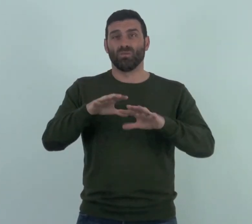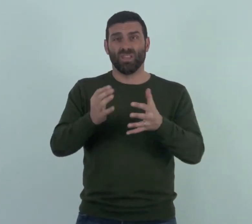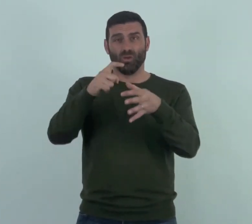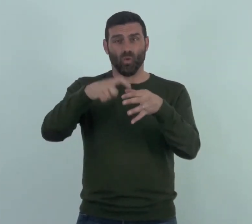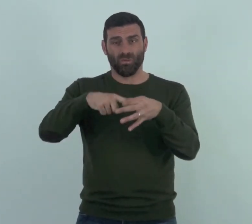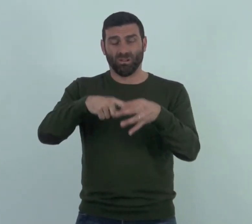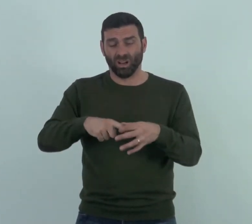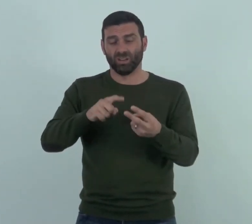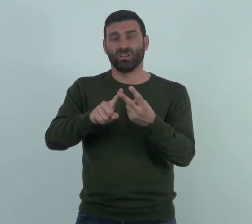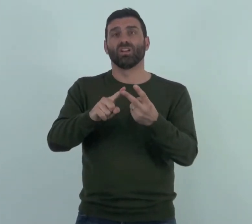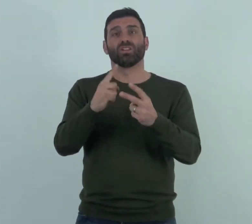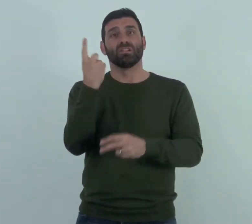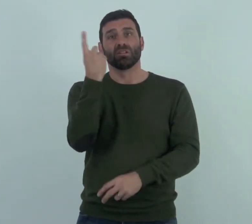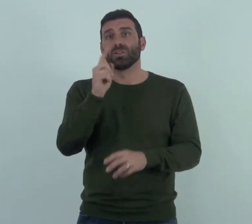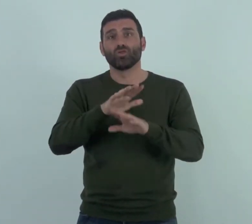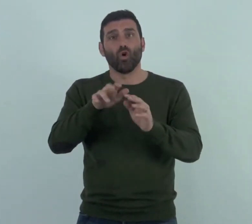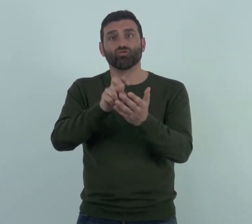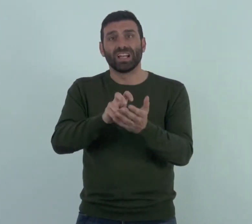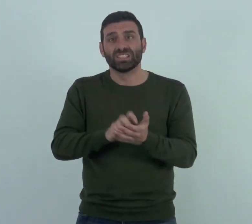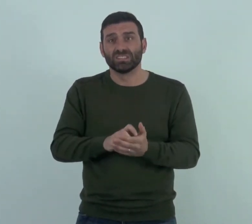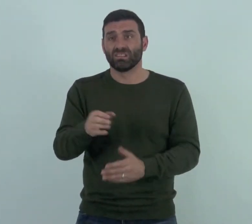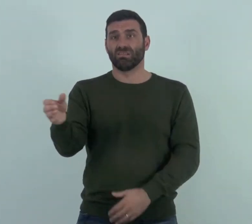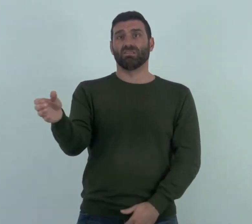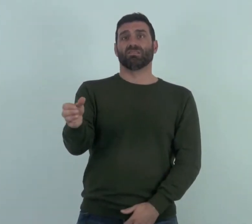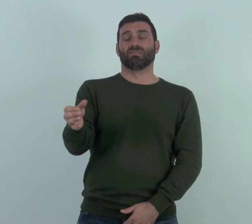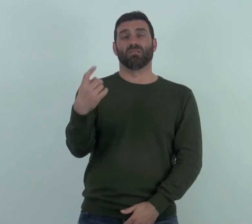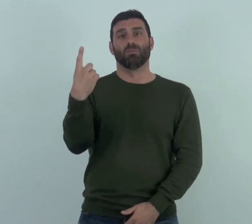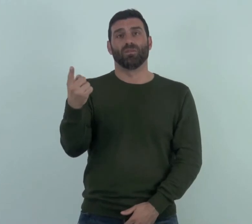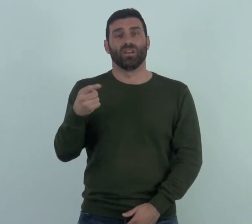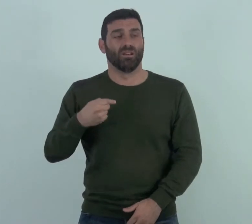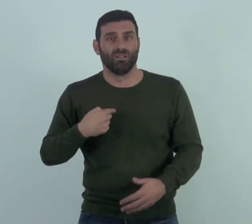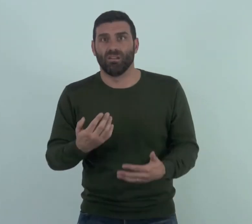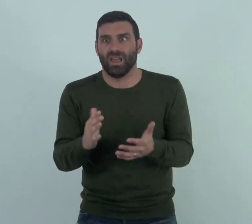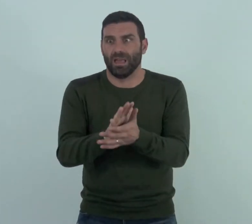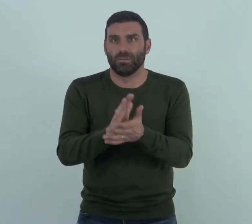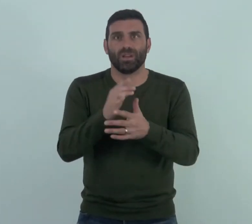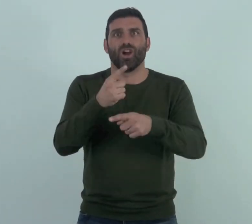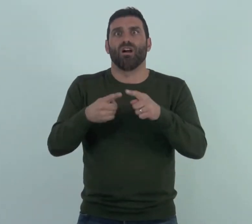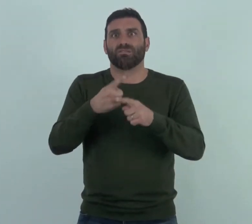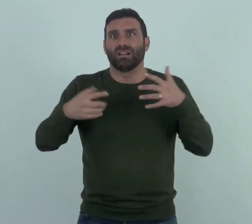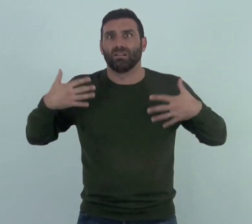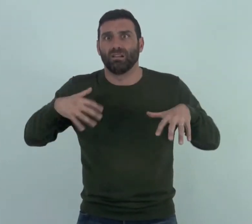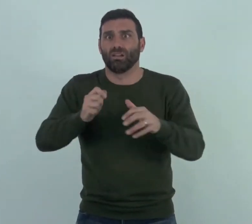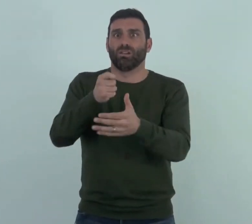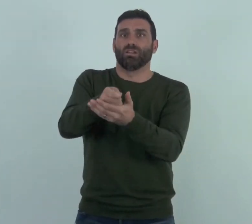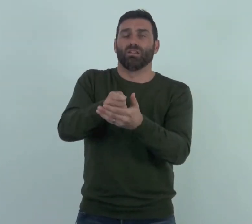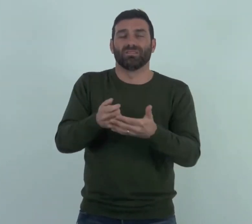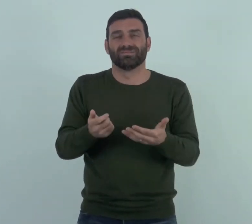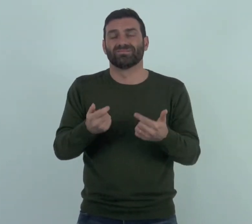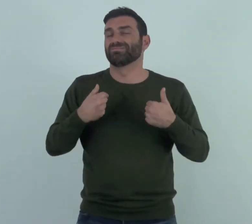which would mean for you as deaf people you would have to put up with somebody who was not qualified, somebody who wasn't registered and who was happy to